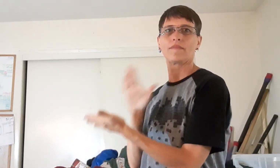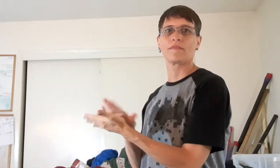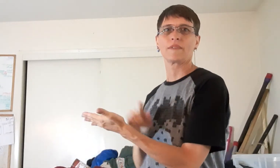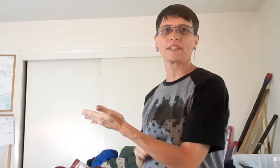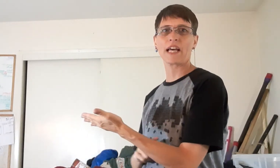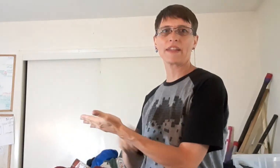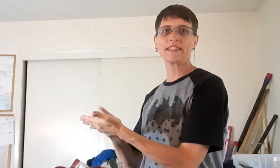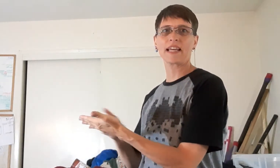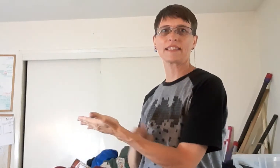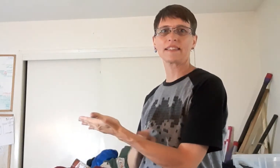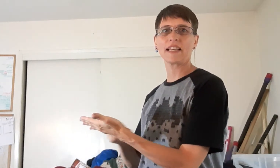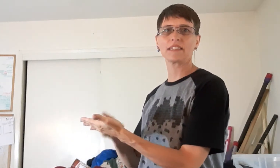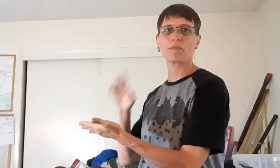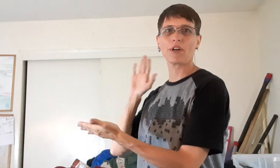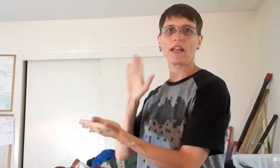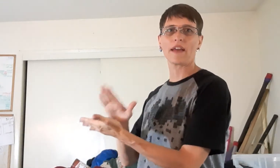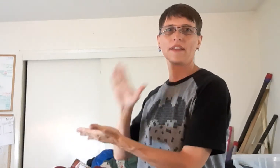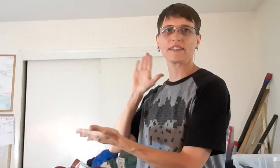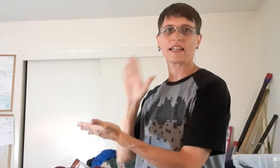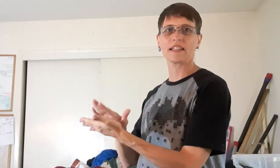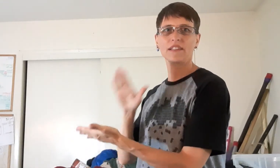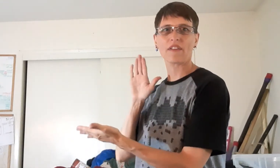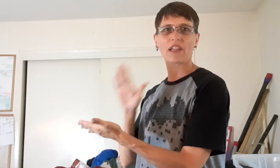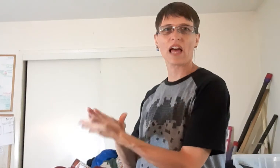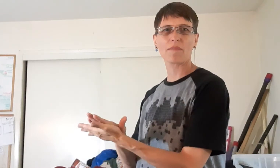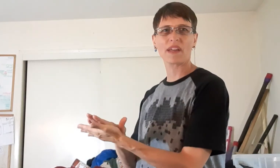See how this hand stays put, and this hand does all the clapping?